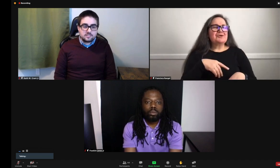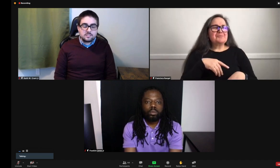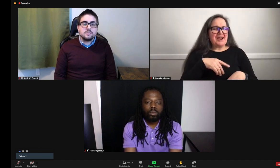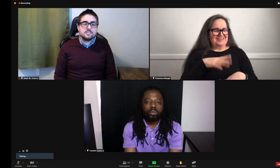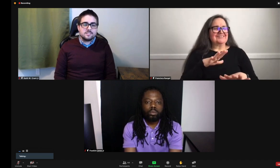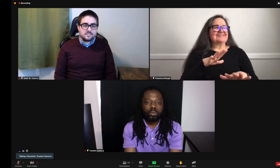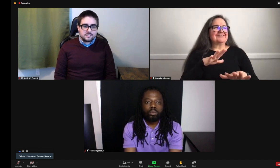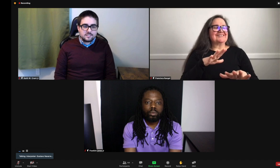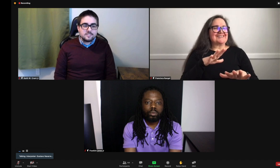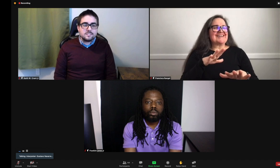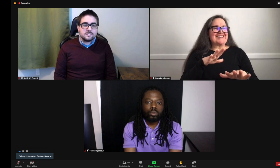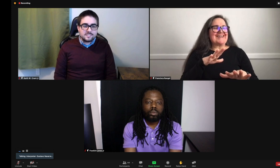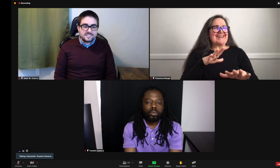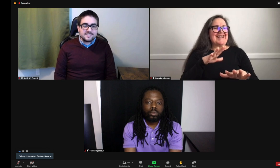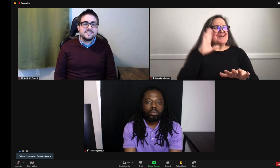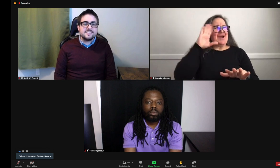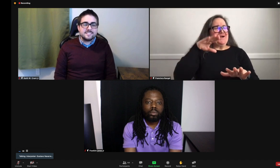I thought I was going to be alone.